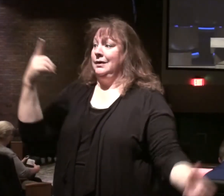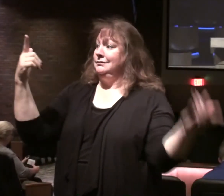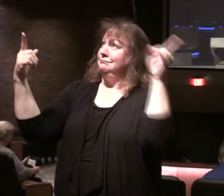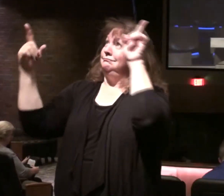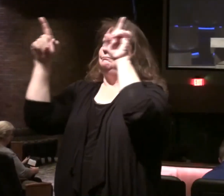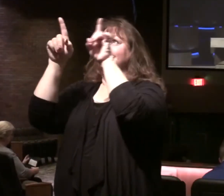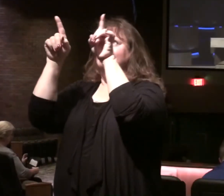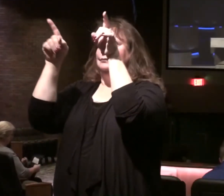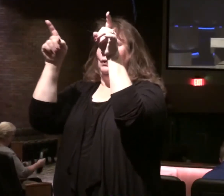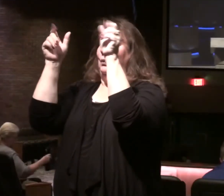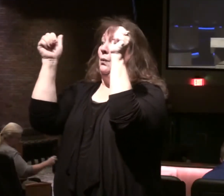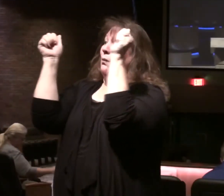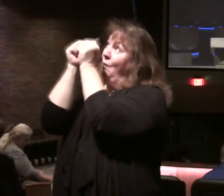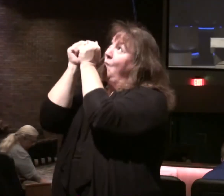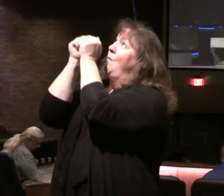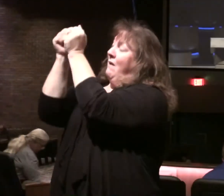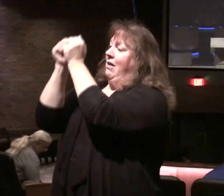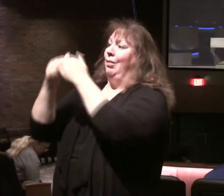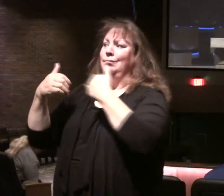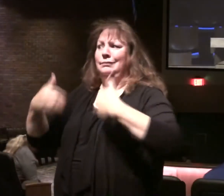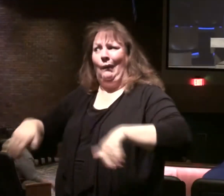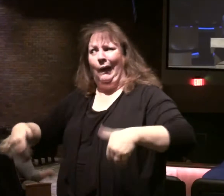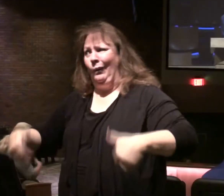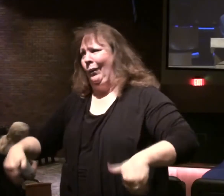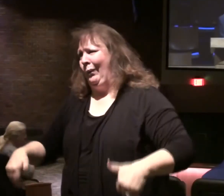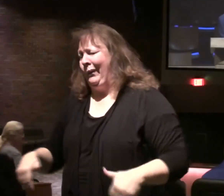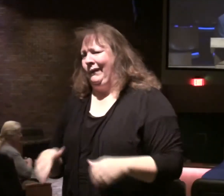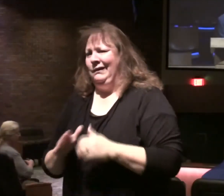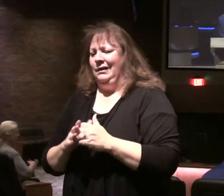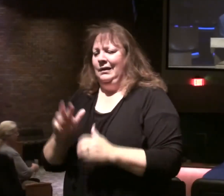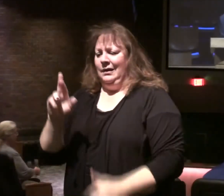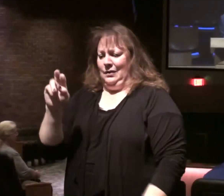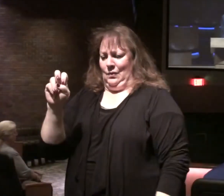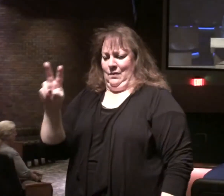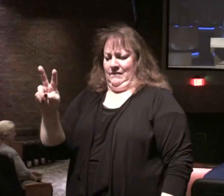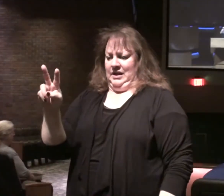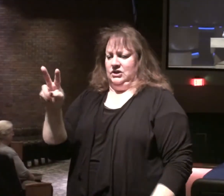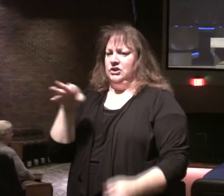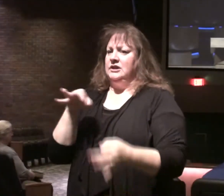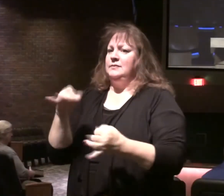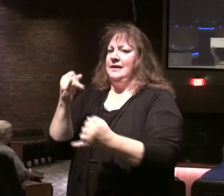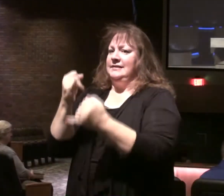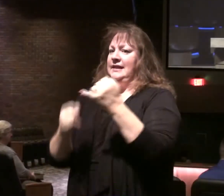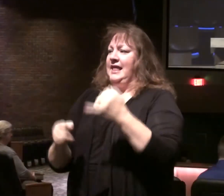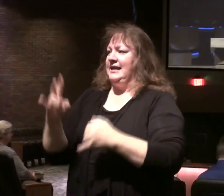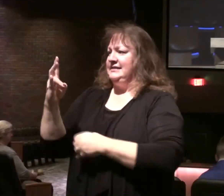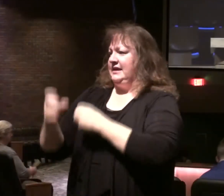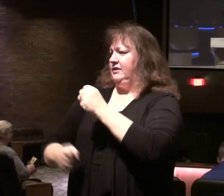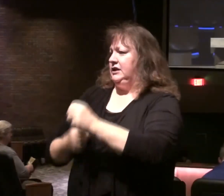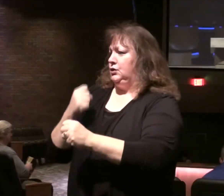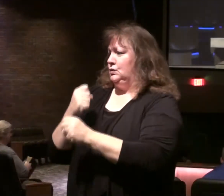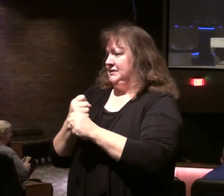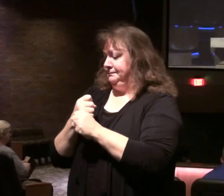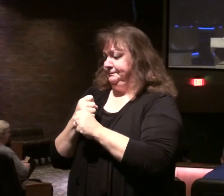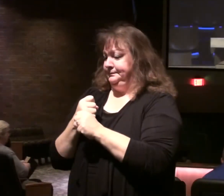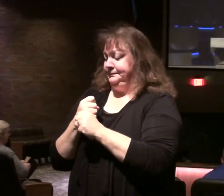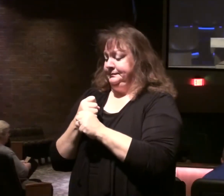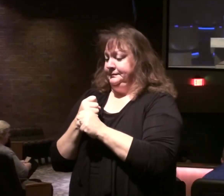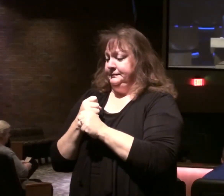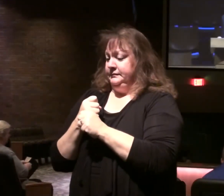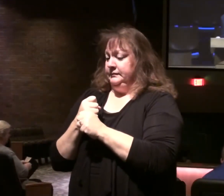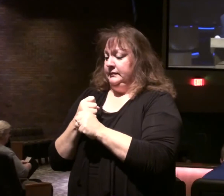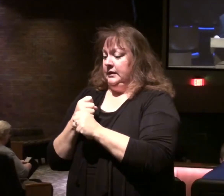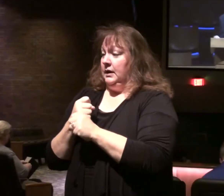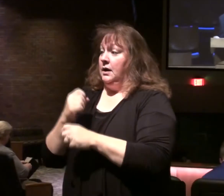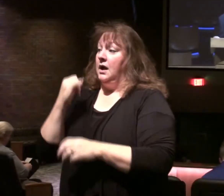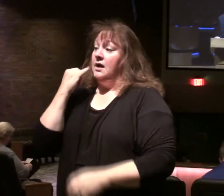reign with Him. The book of Revelation is basically talking about the last seven years of